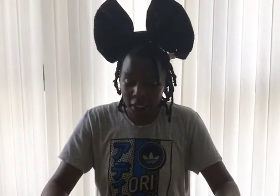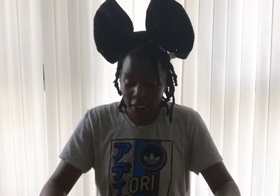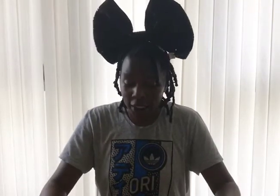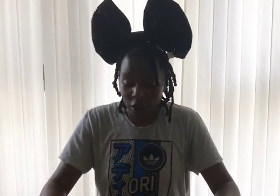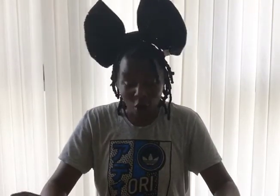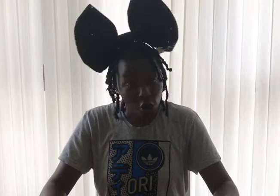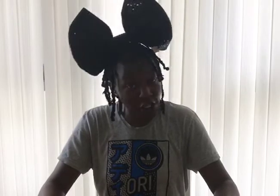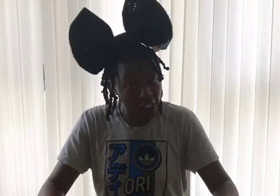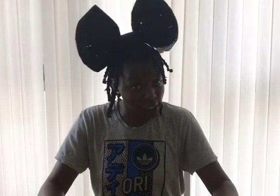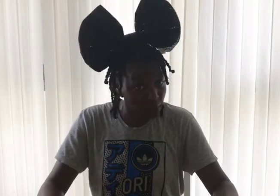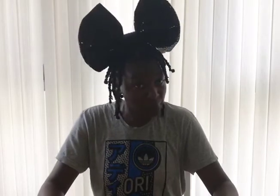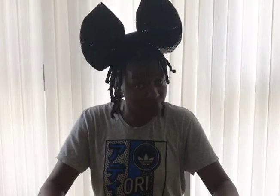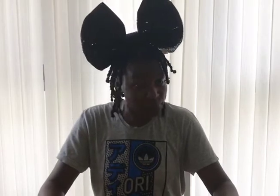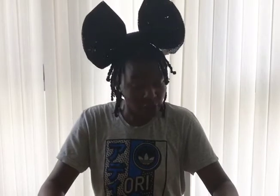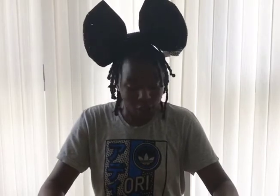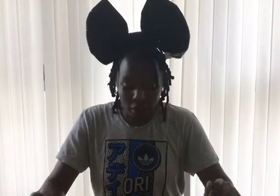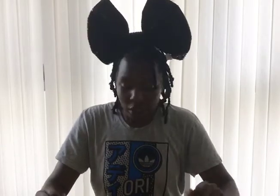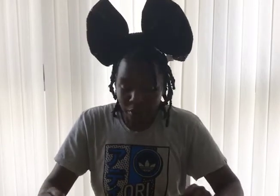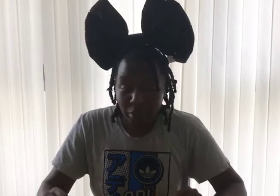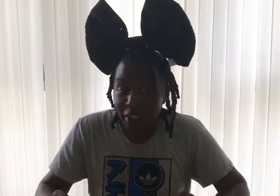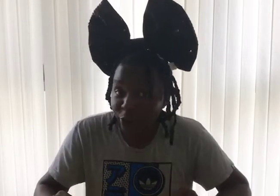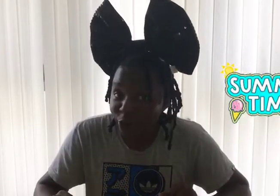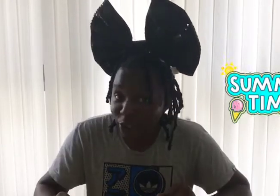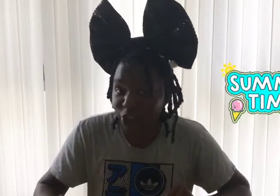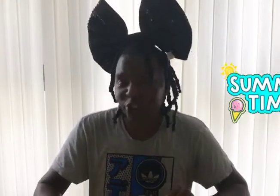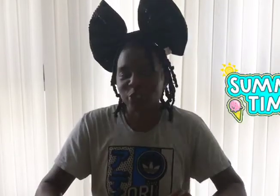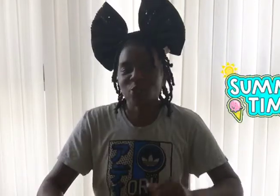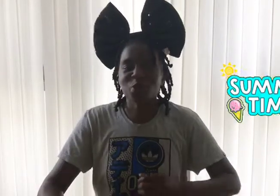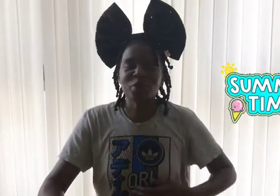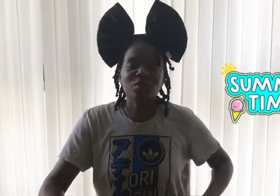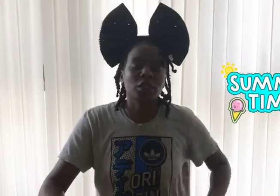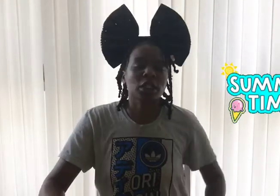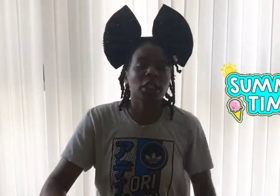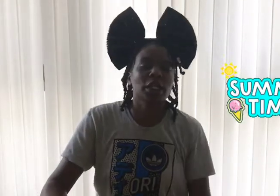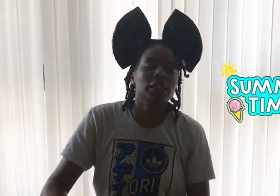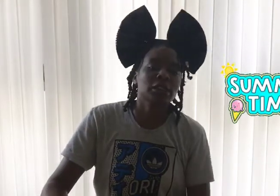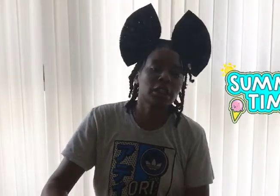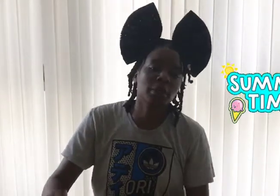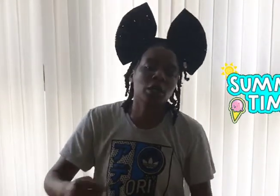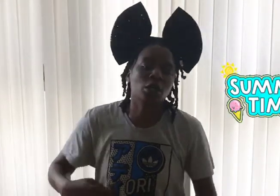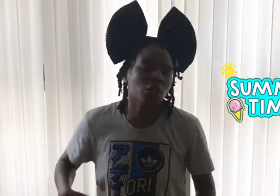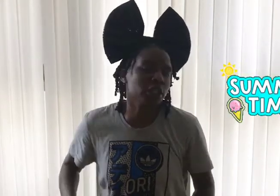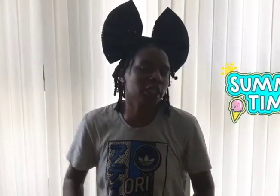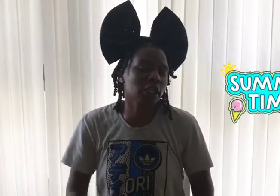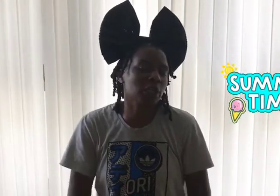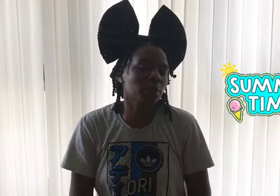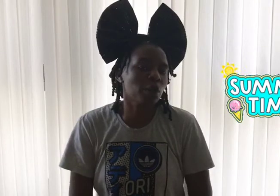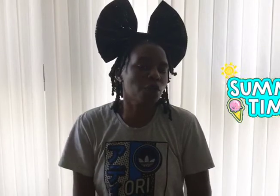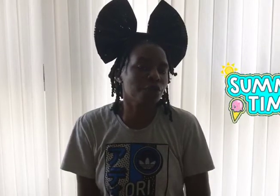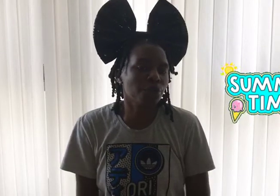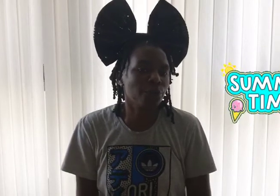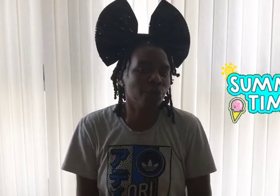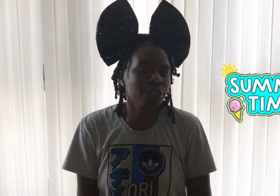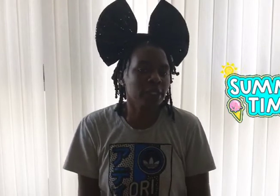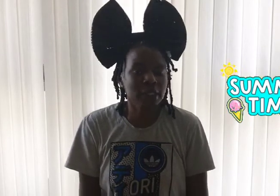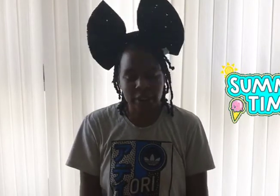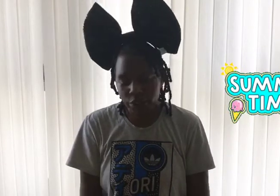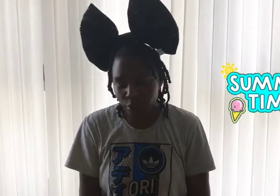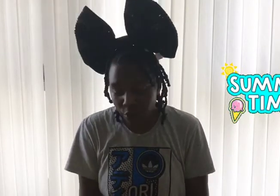a holiday club. Mr. Richard will be running a summer holiday club for years two,